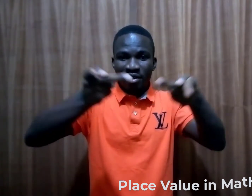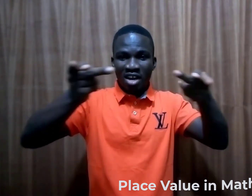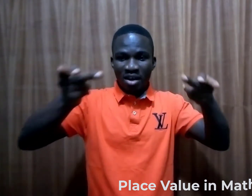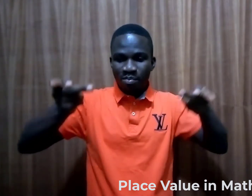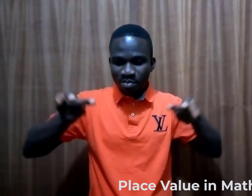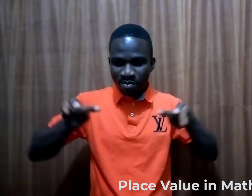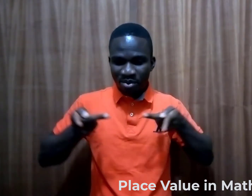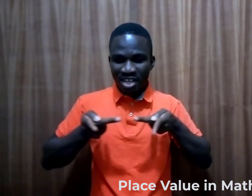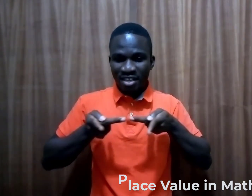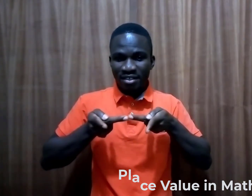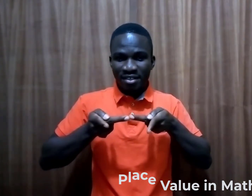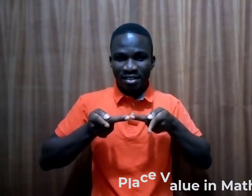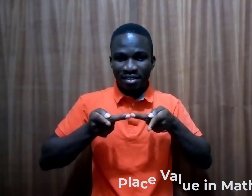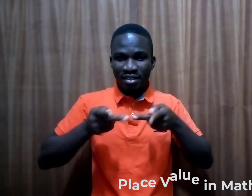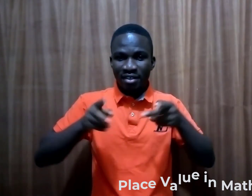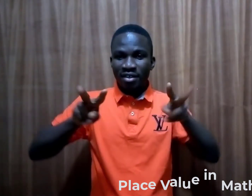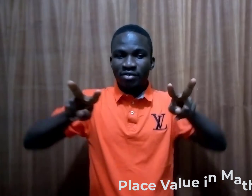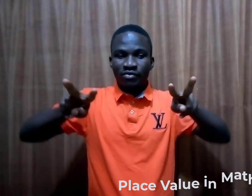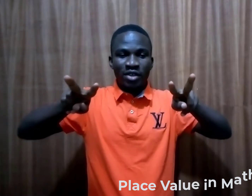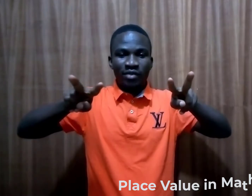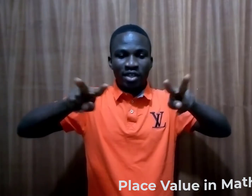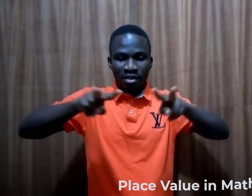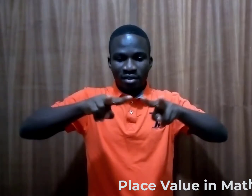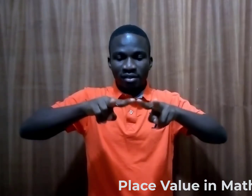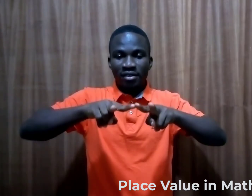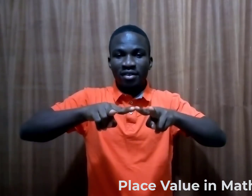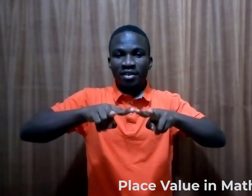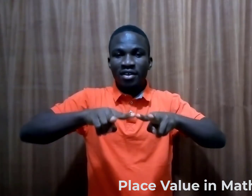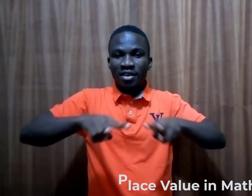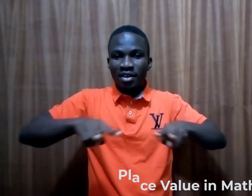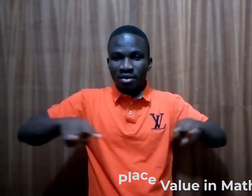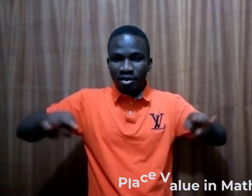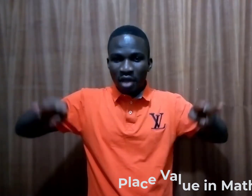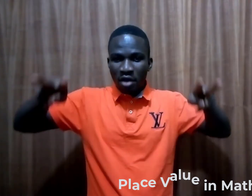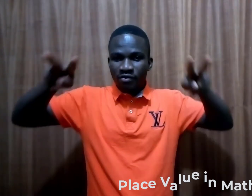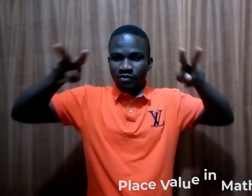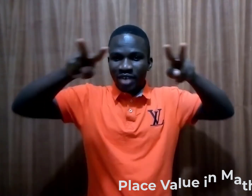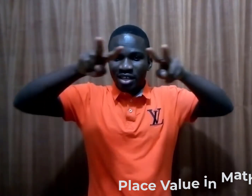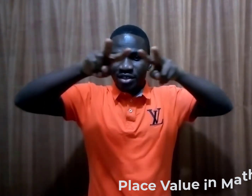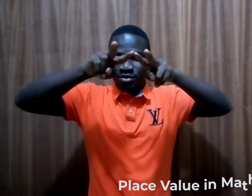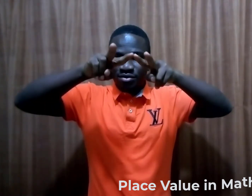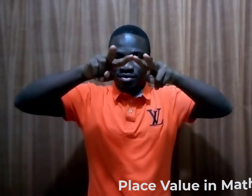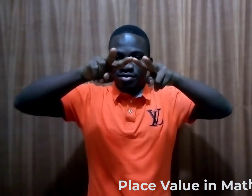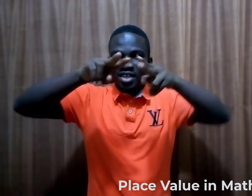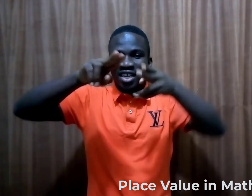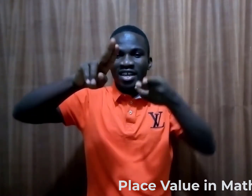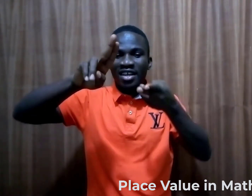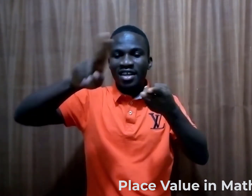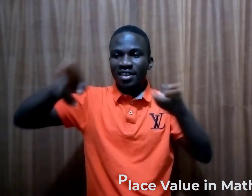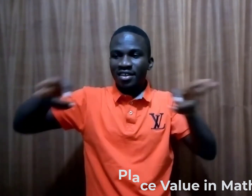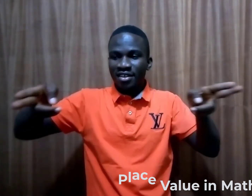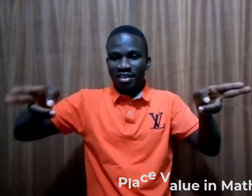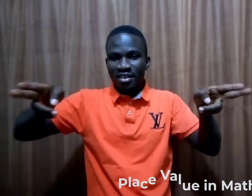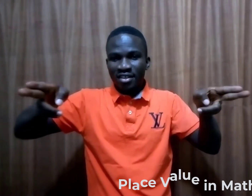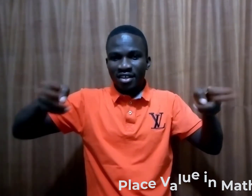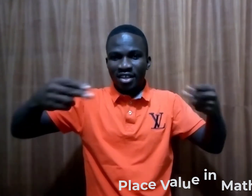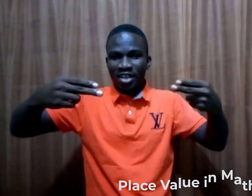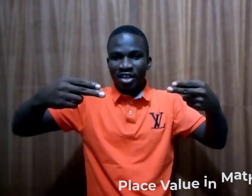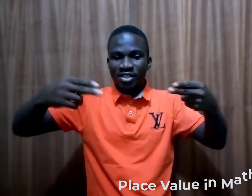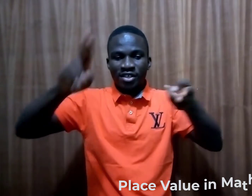Please, Vivi, follow you. It is